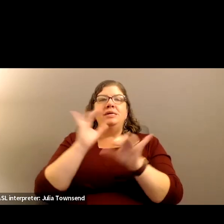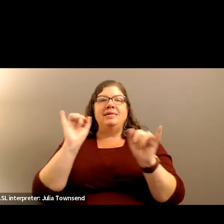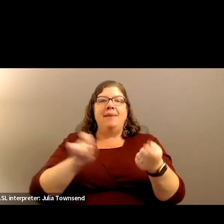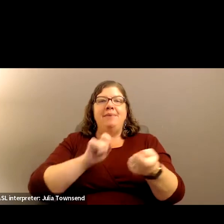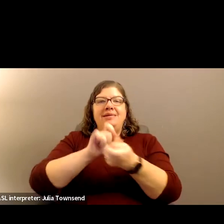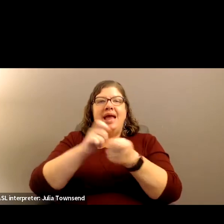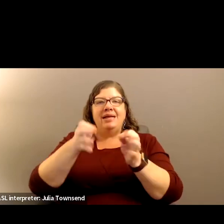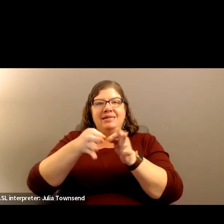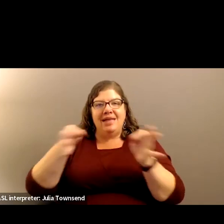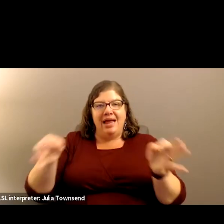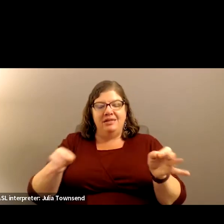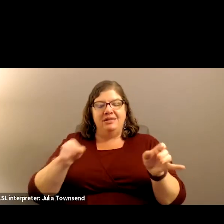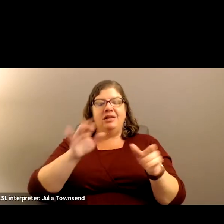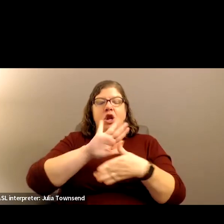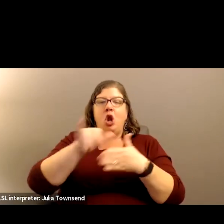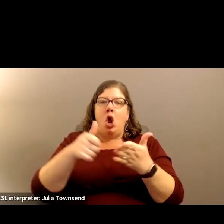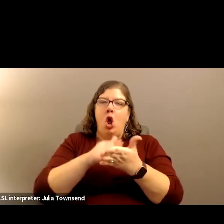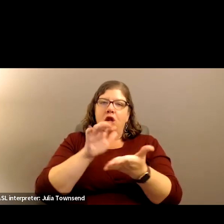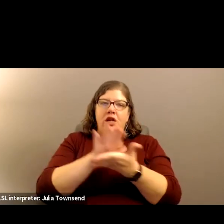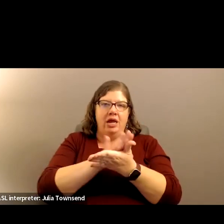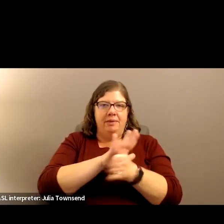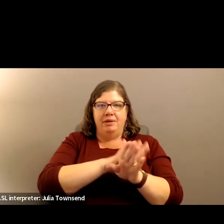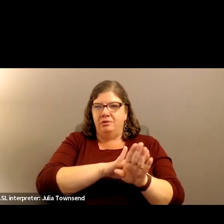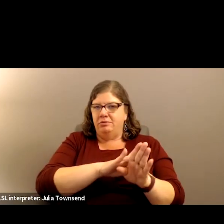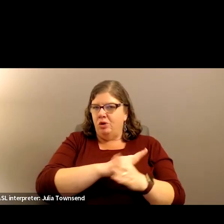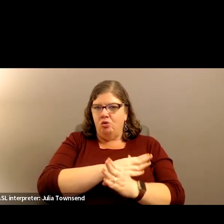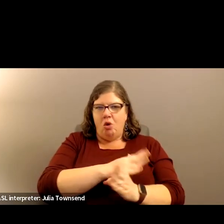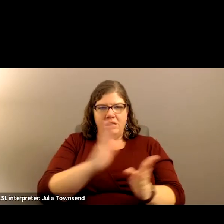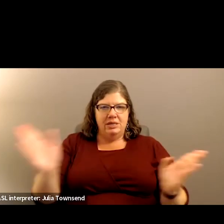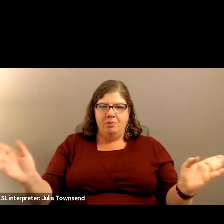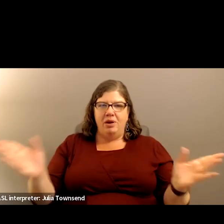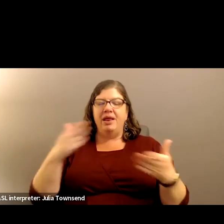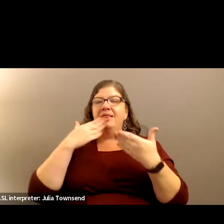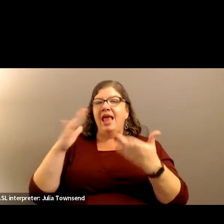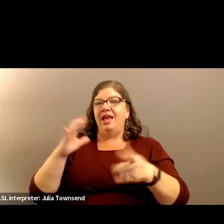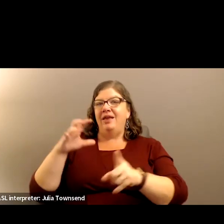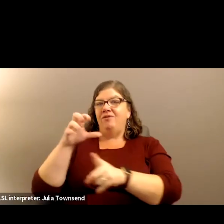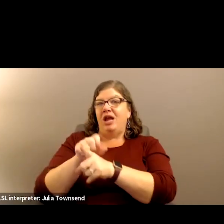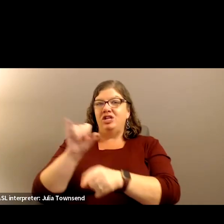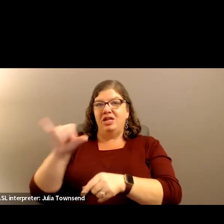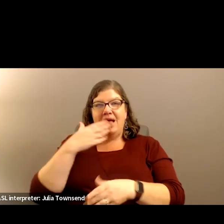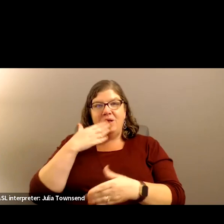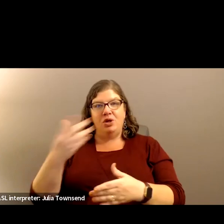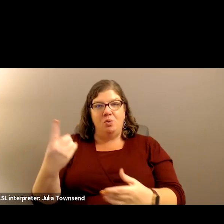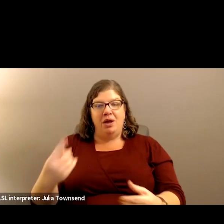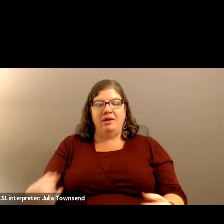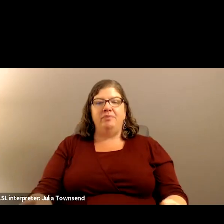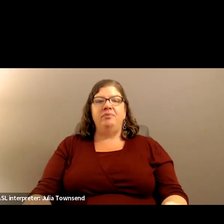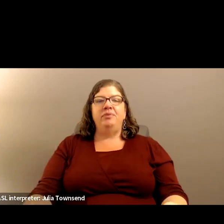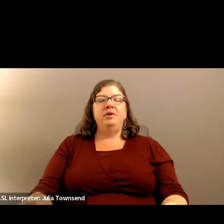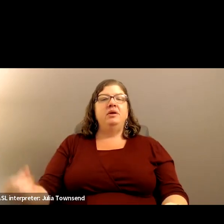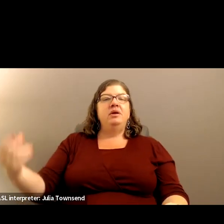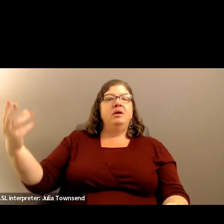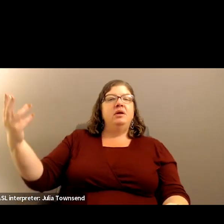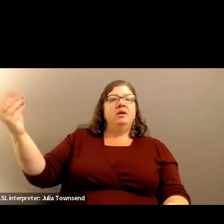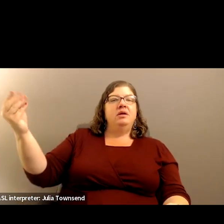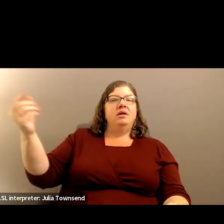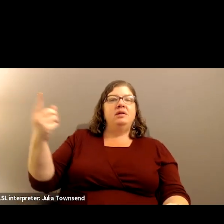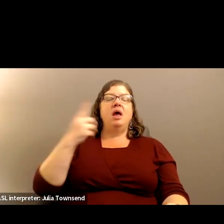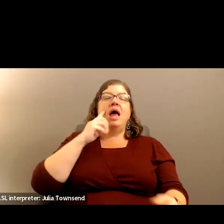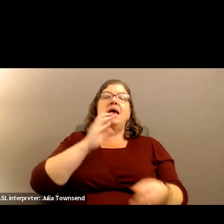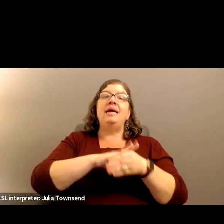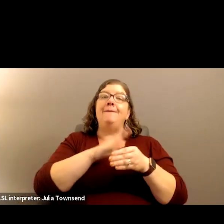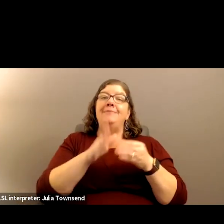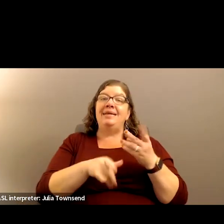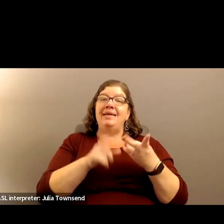exact sentence in all documents across. Yeah. Thank you for that. Catch. Good catch. Completed and on time. Yeah. Completed